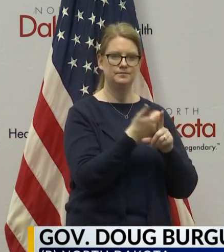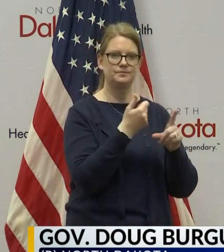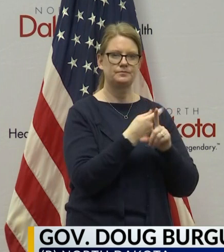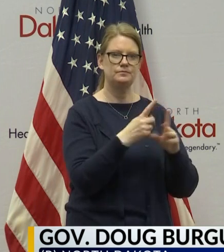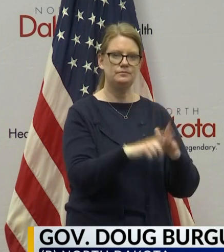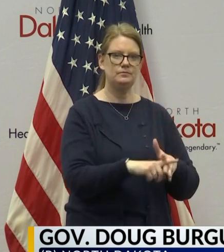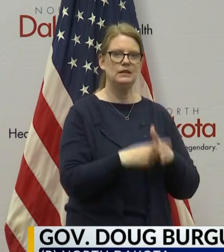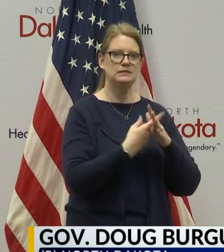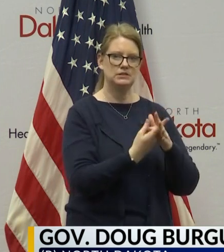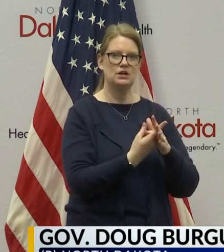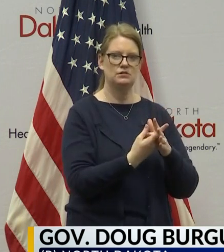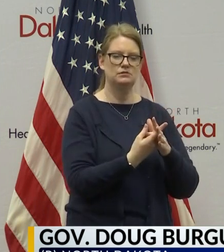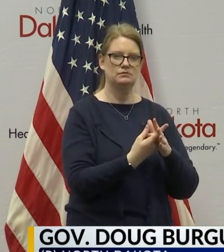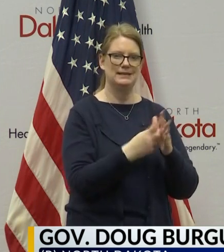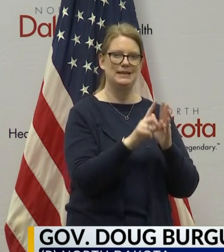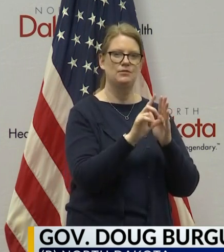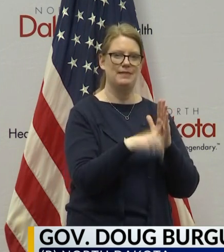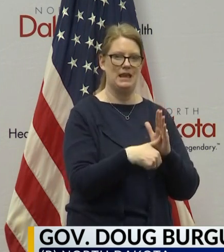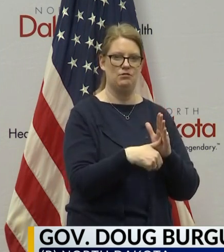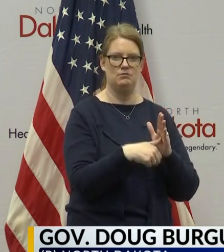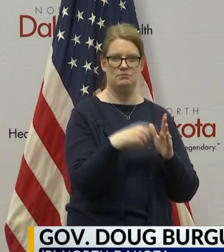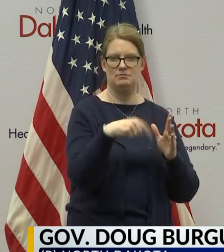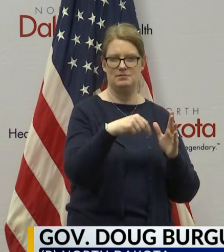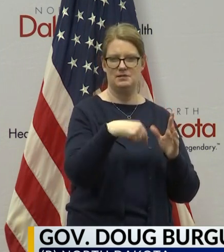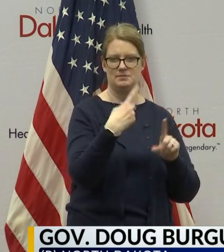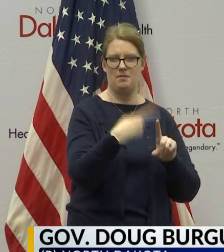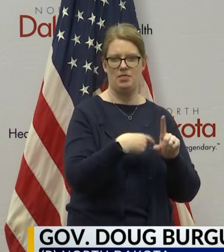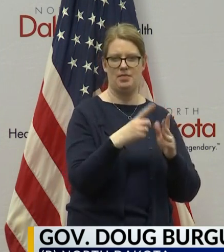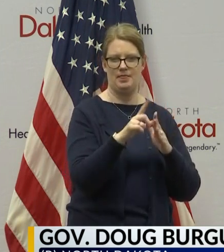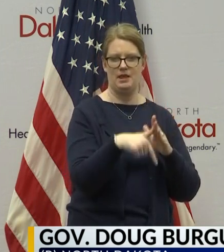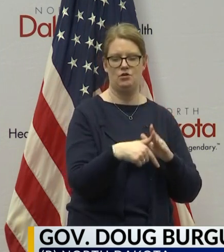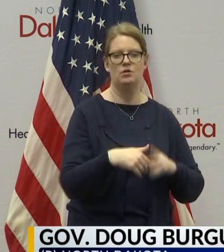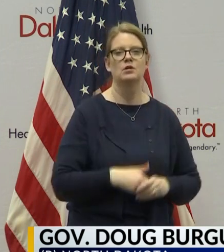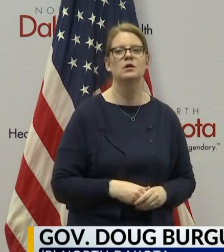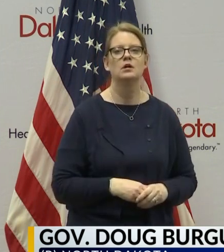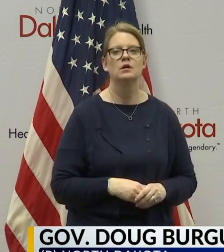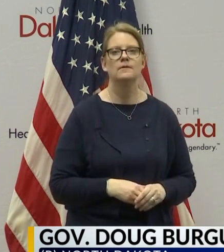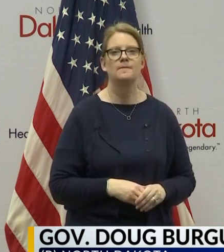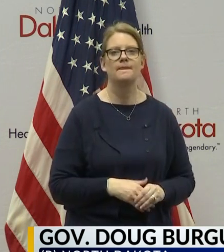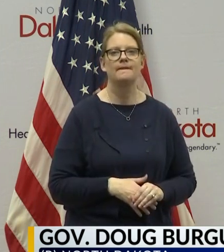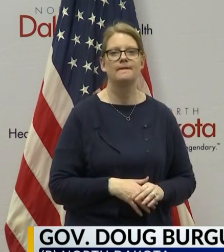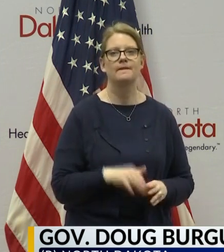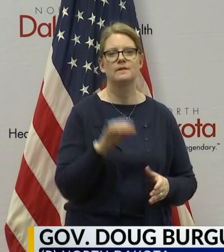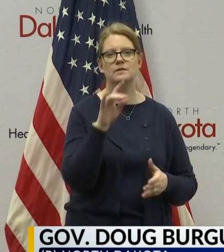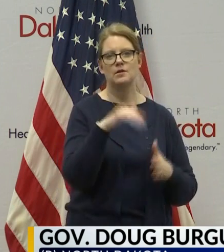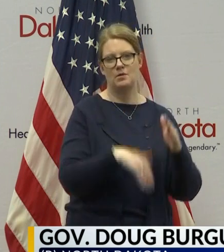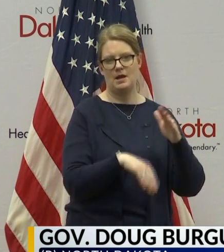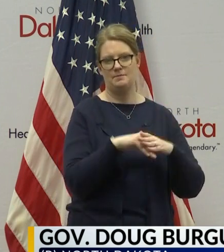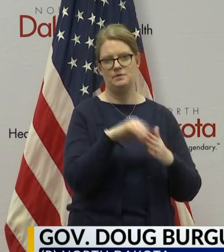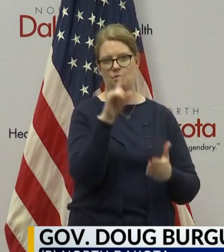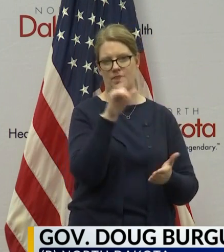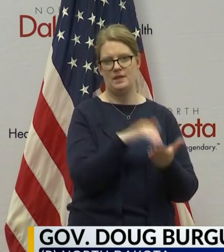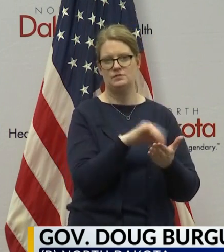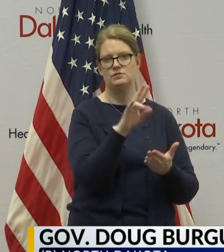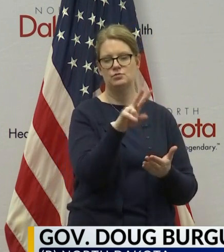flowing later in this month. And, again, those go to $1,200 to,